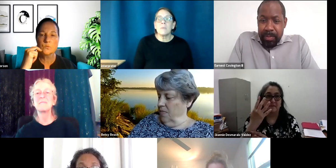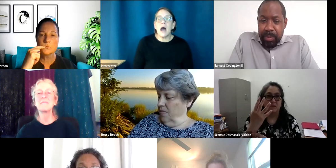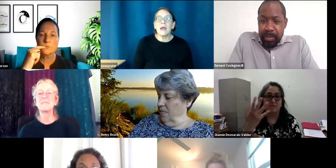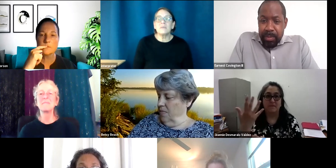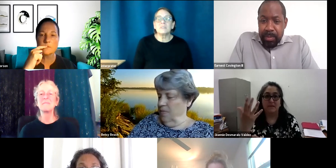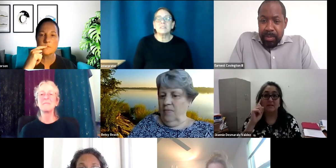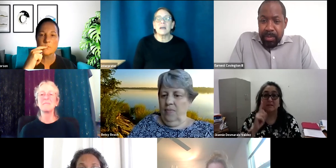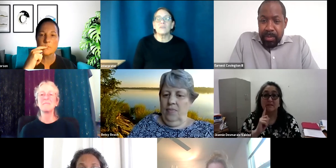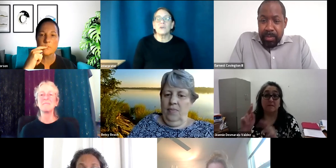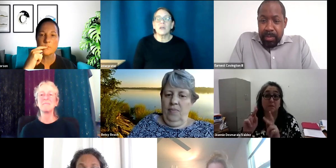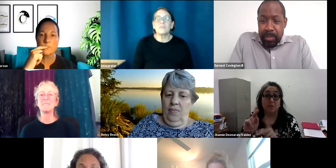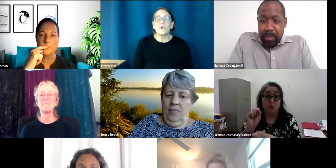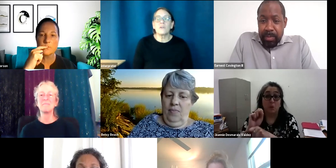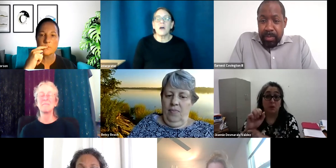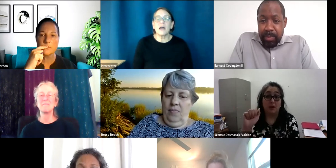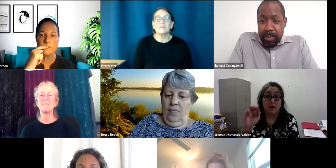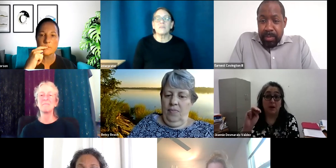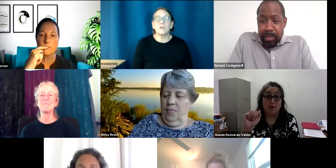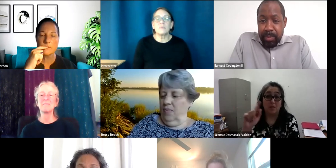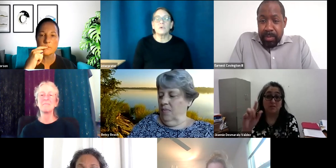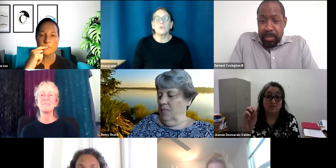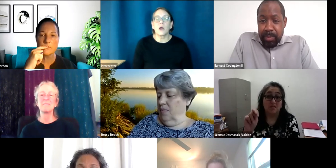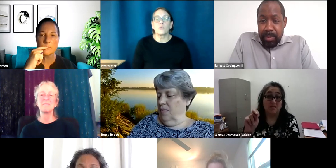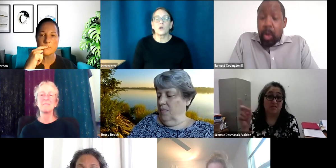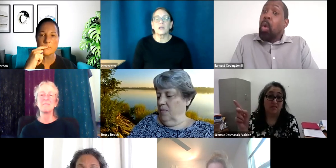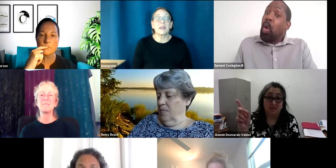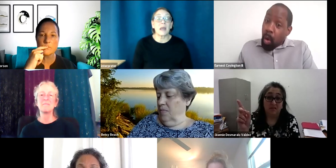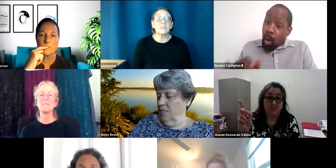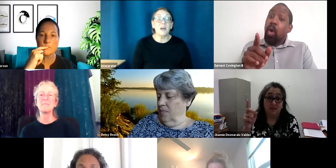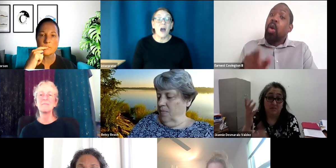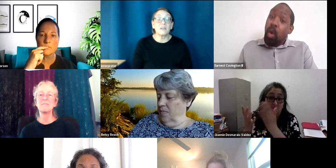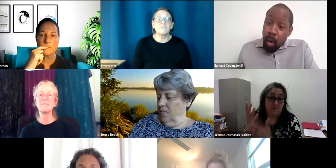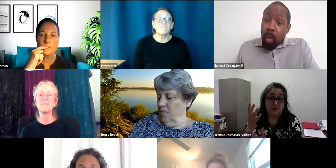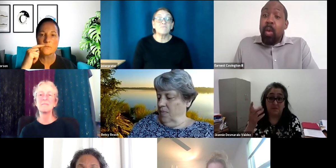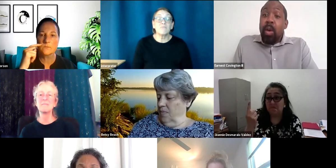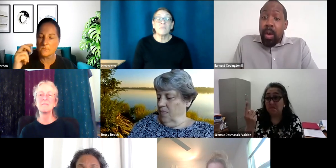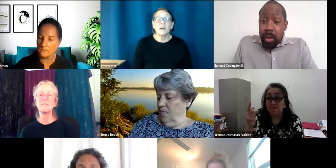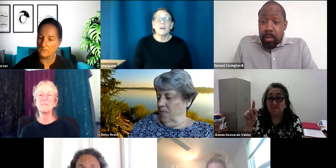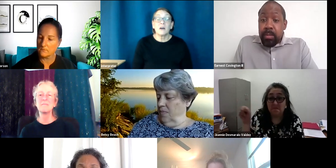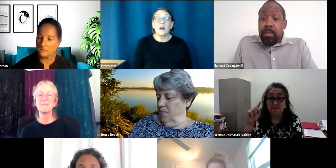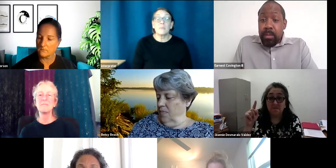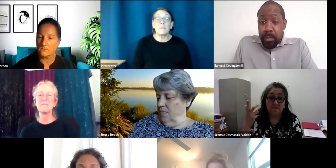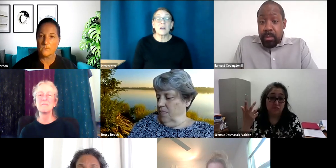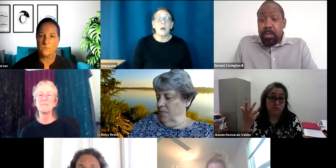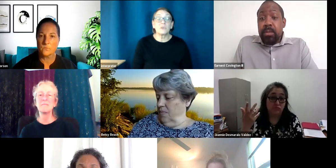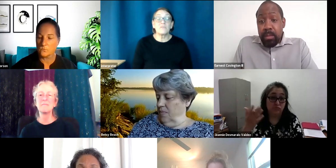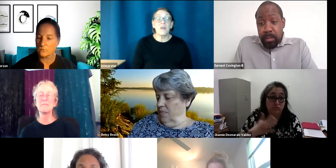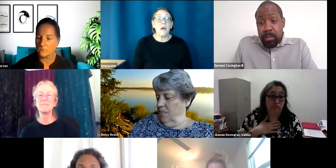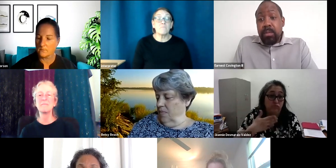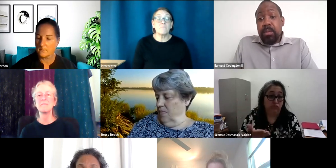I have several, like four or five deaf people who are working at Amazon. Maybe a couple of them